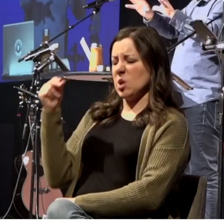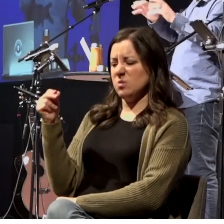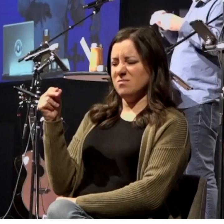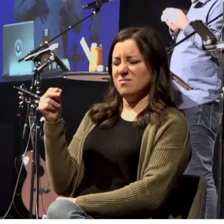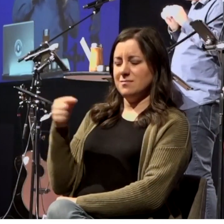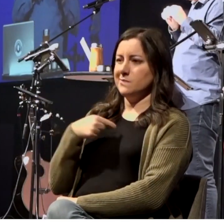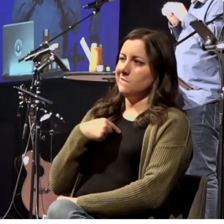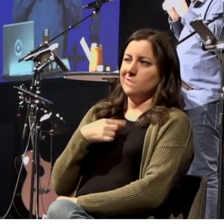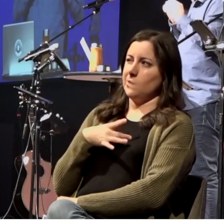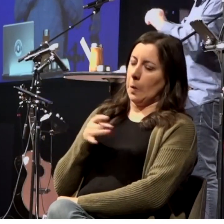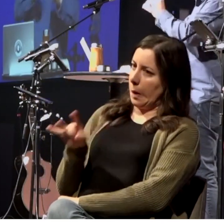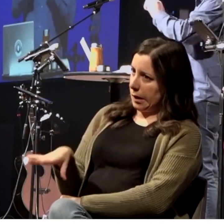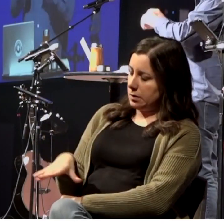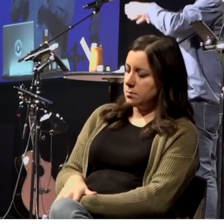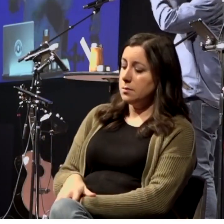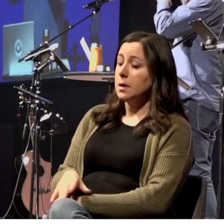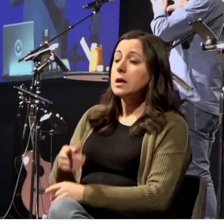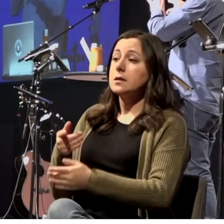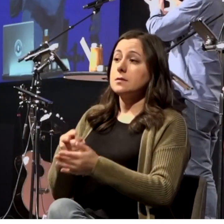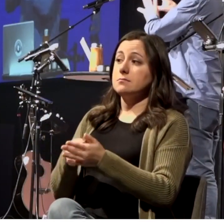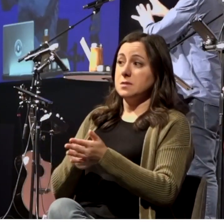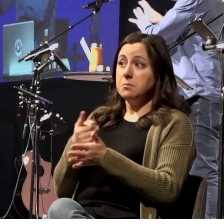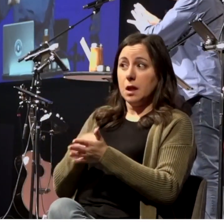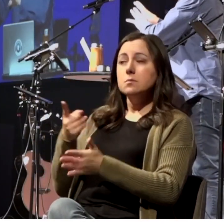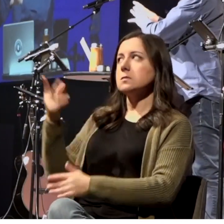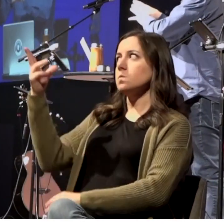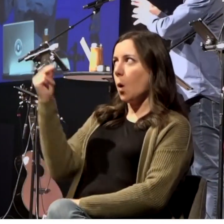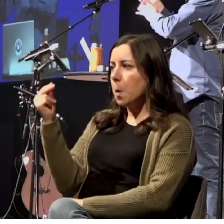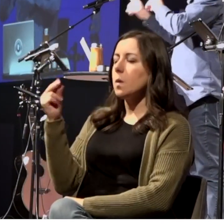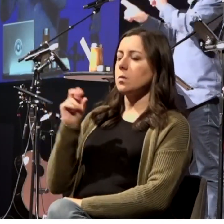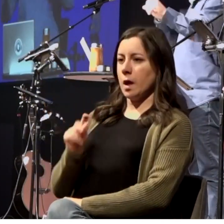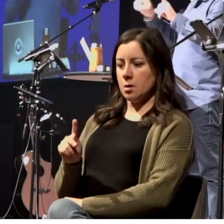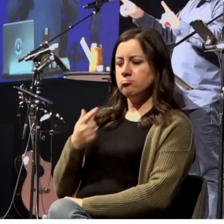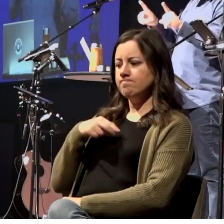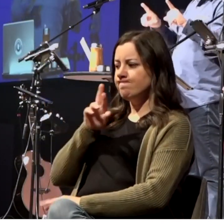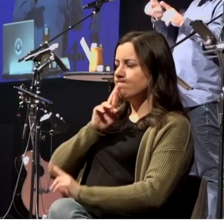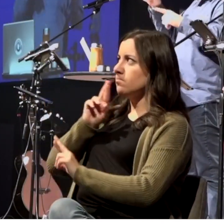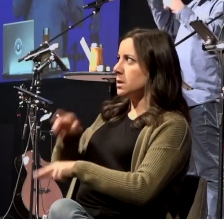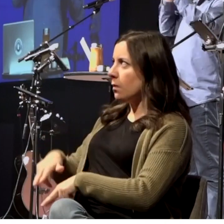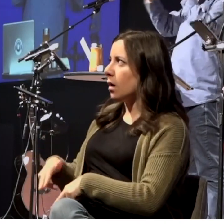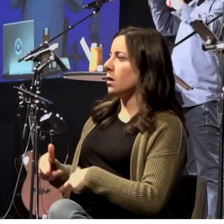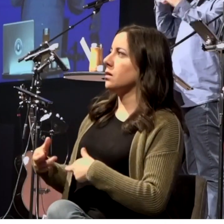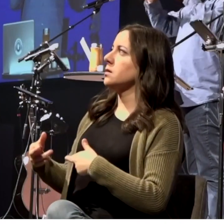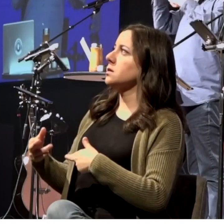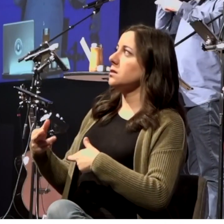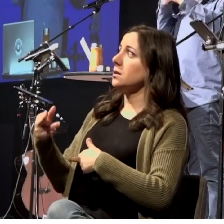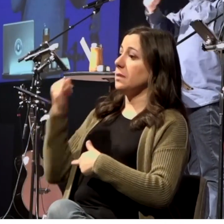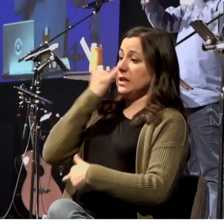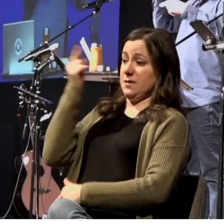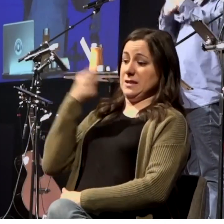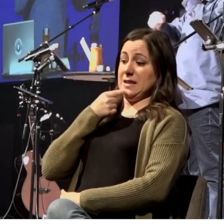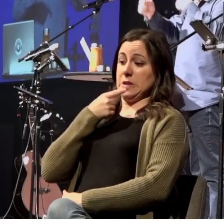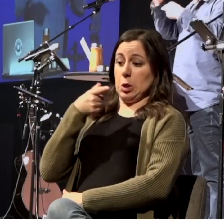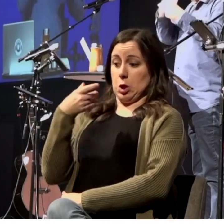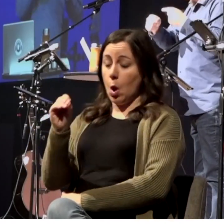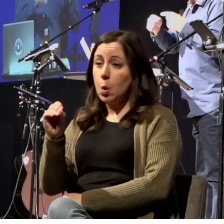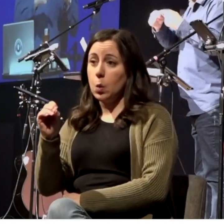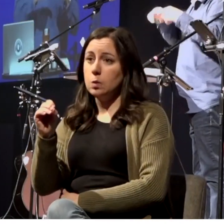God's no's? How do we respond to God's go's? And how do we discern the voice of the Holy Spirit